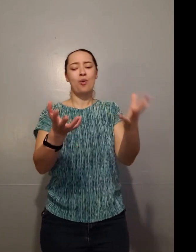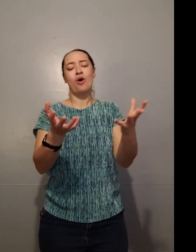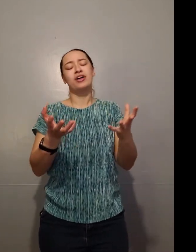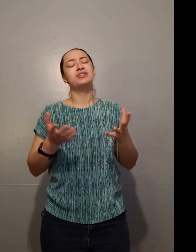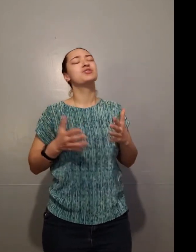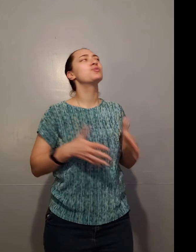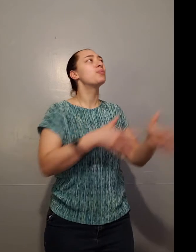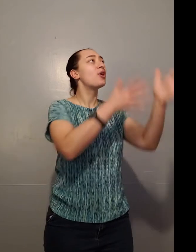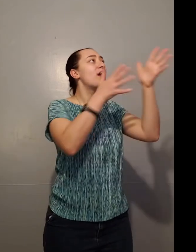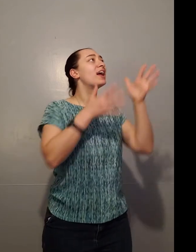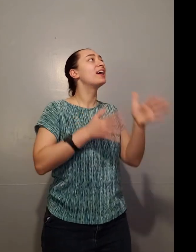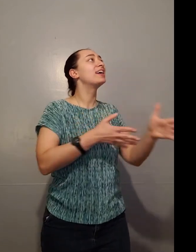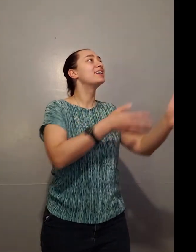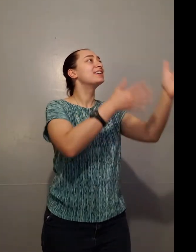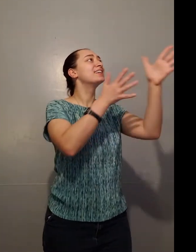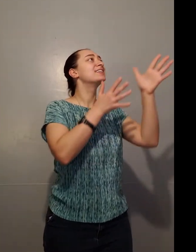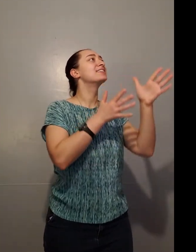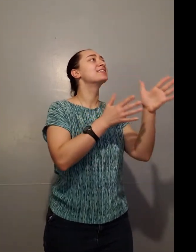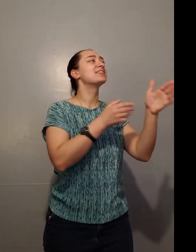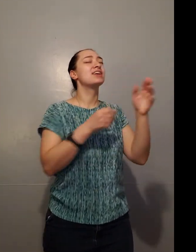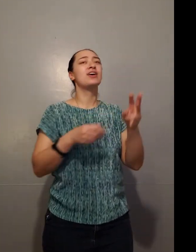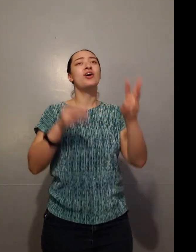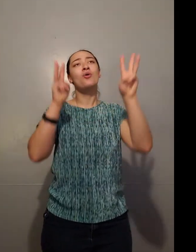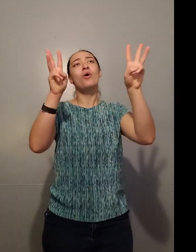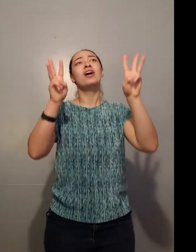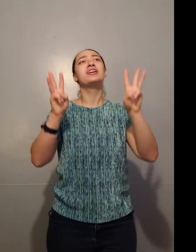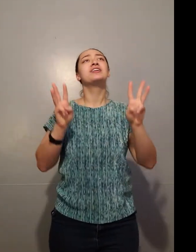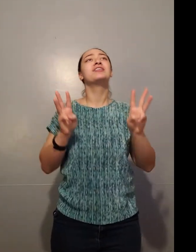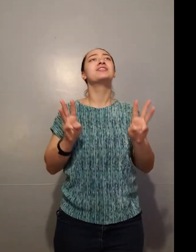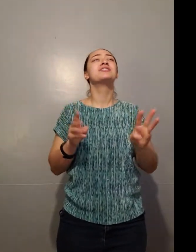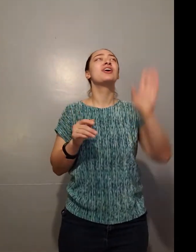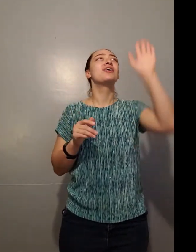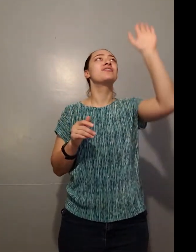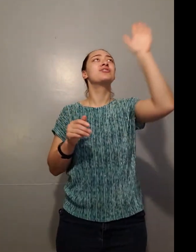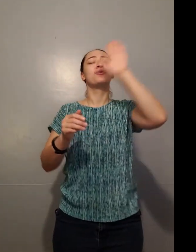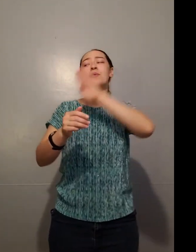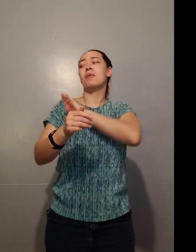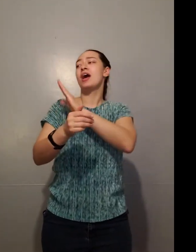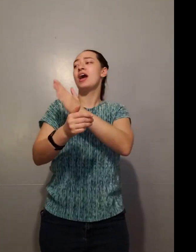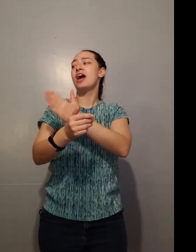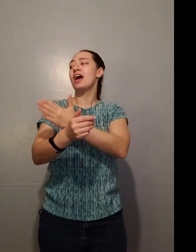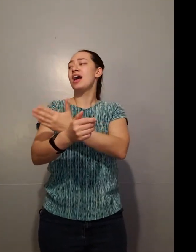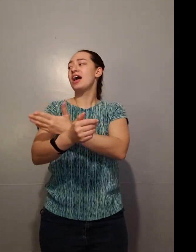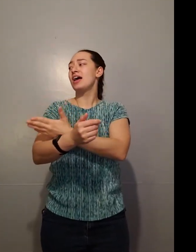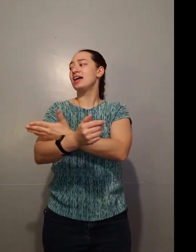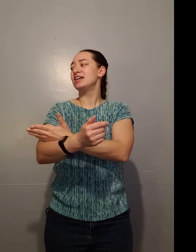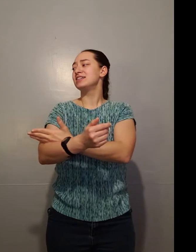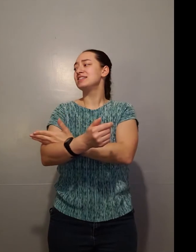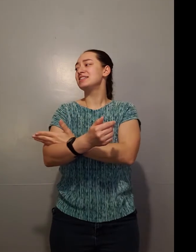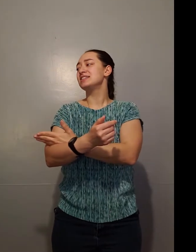want to praise the wonders of your mighty